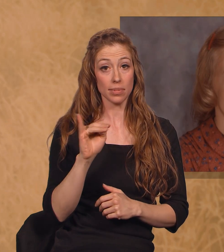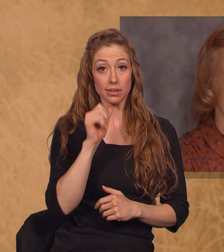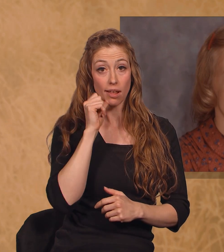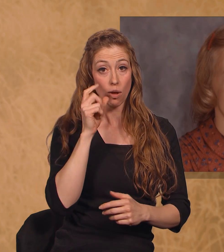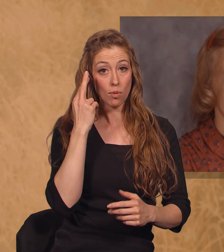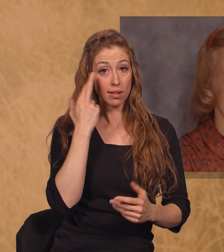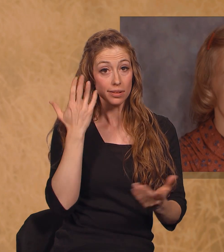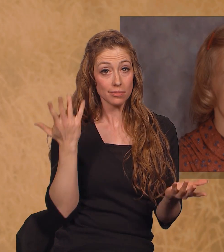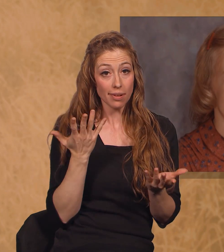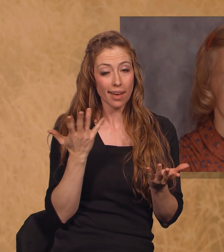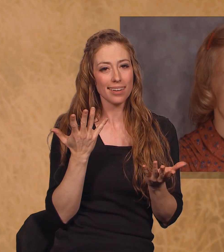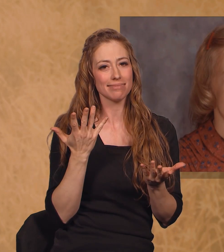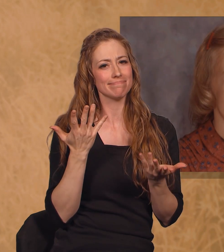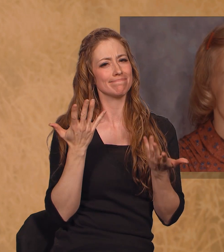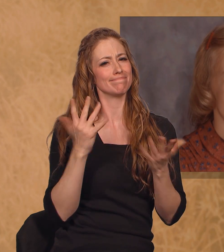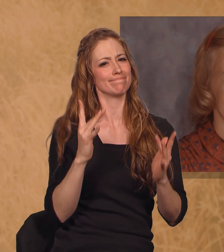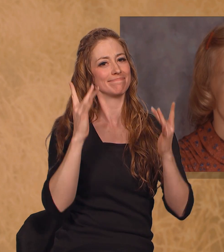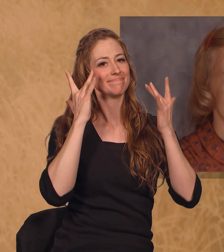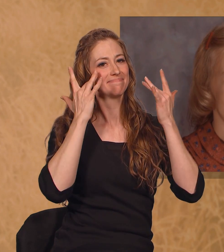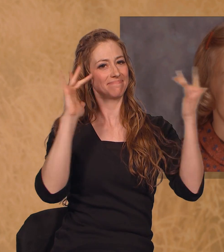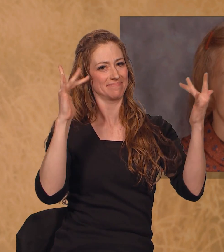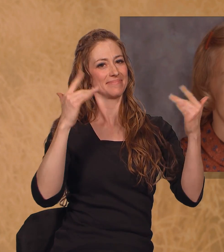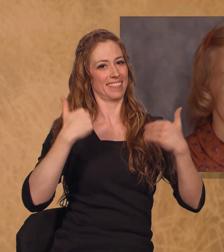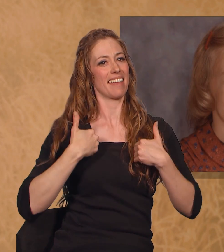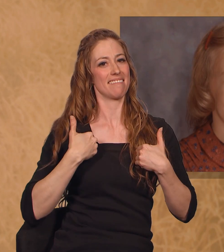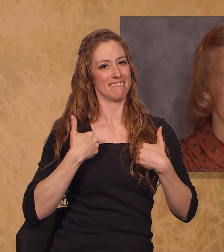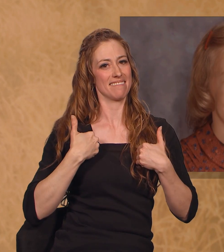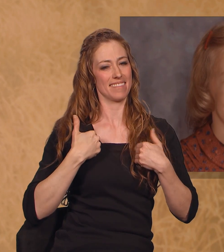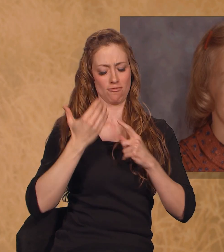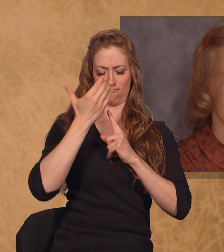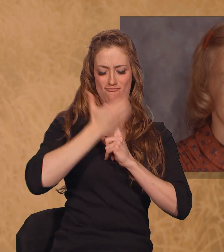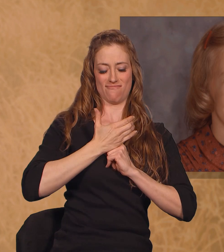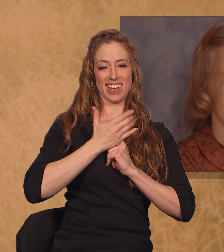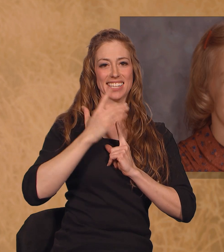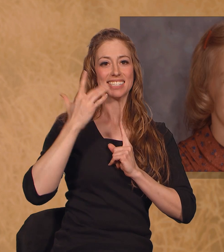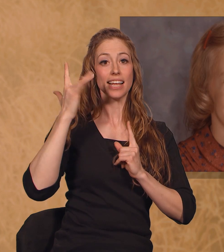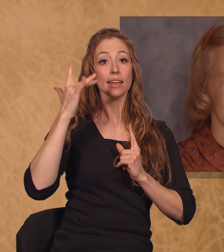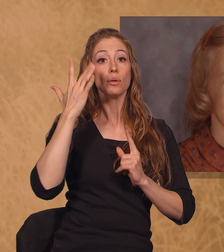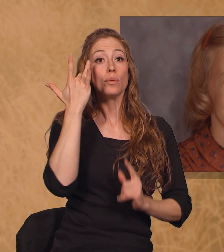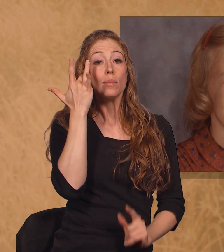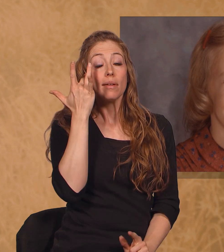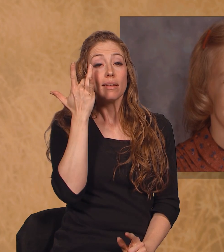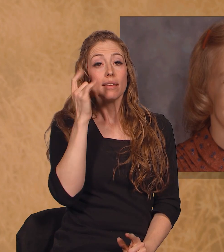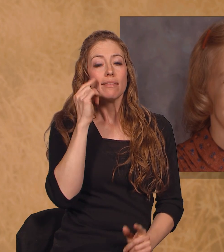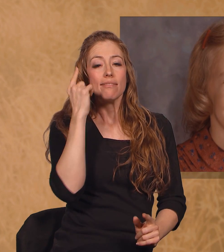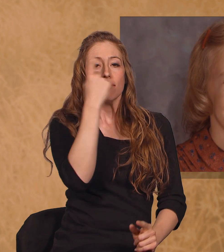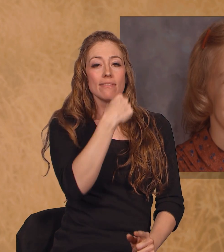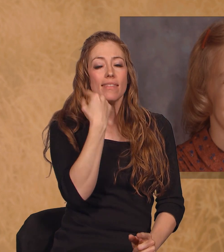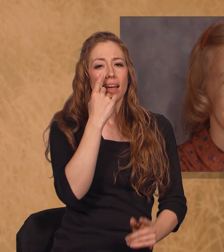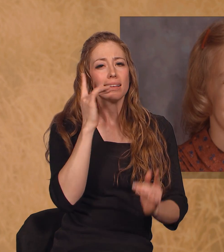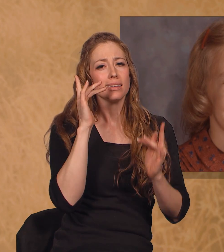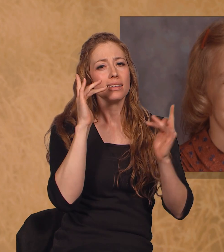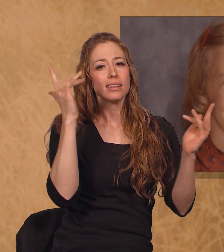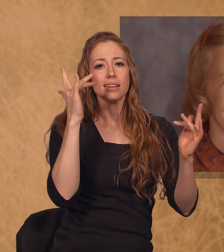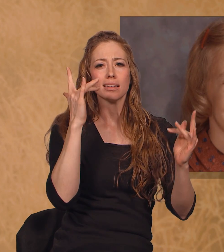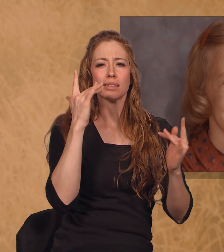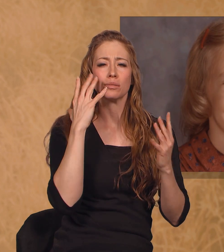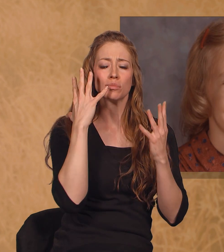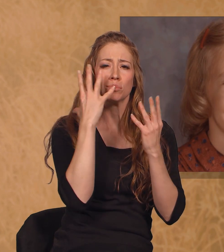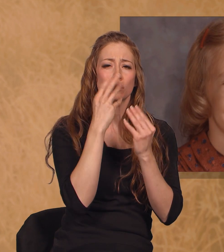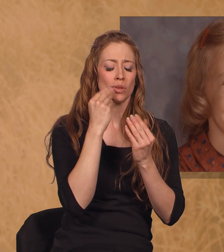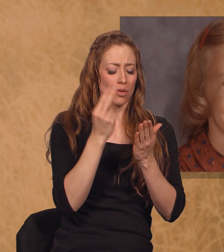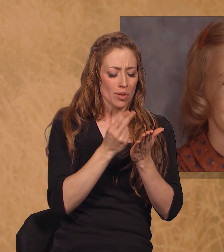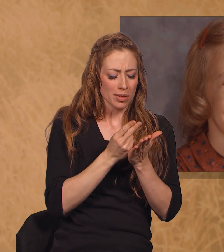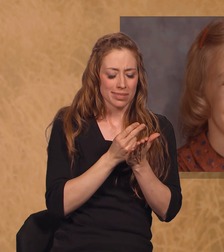is that she already had her shiny on. Her face glowed because she was so pure and